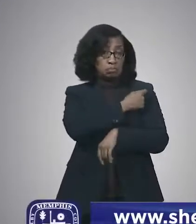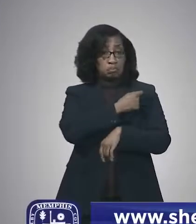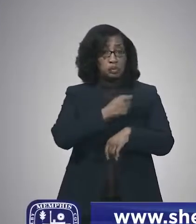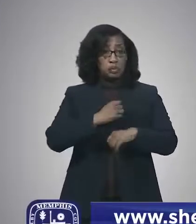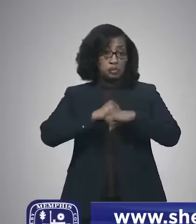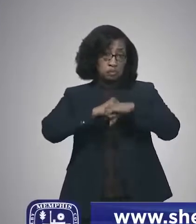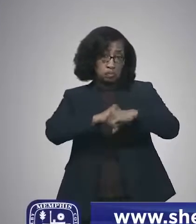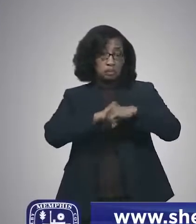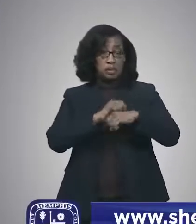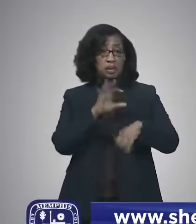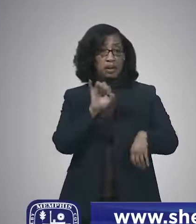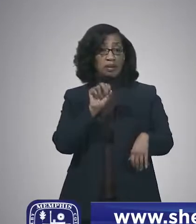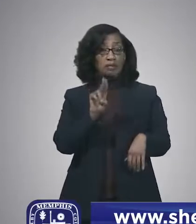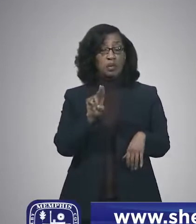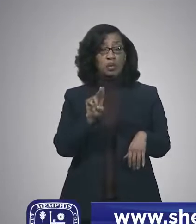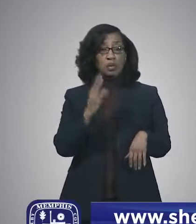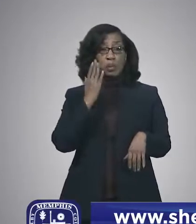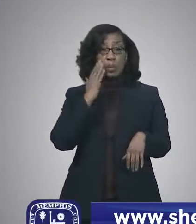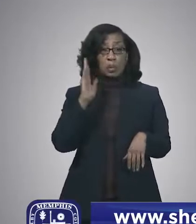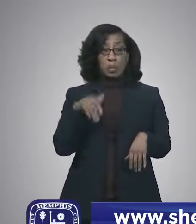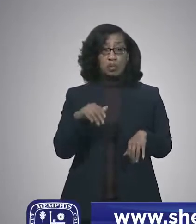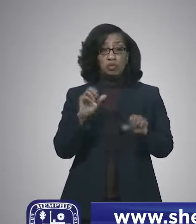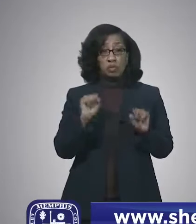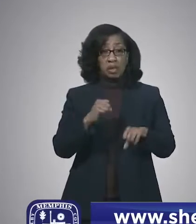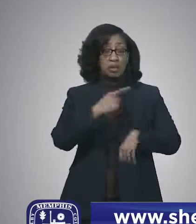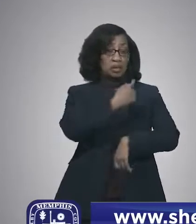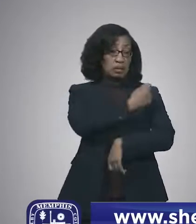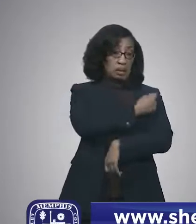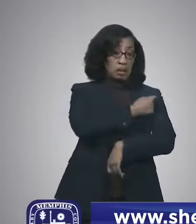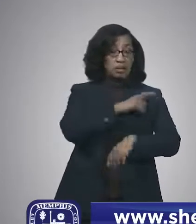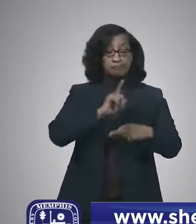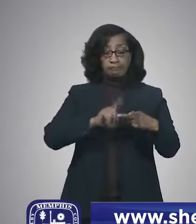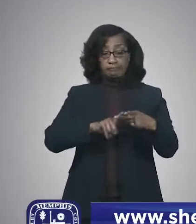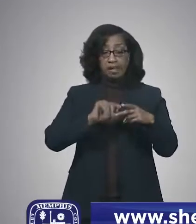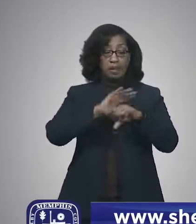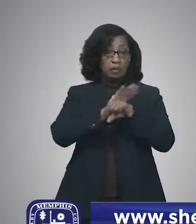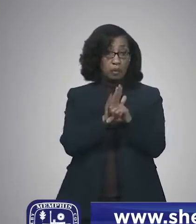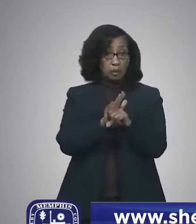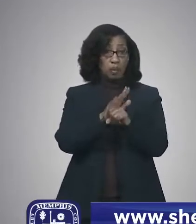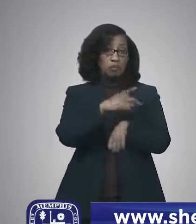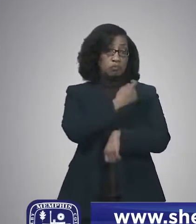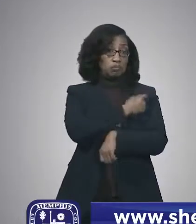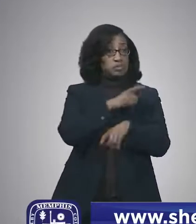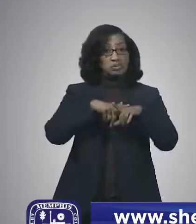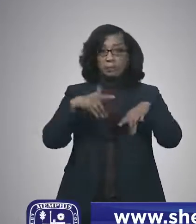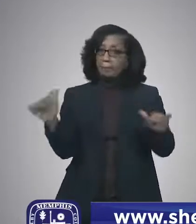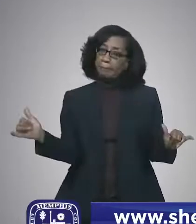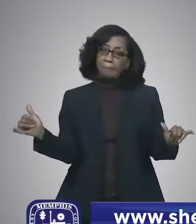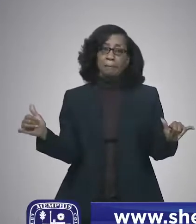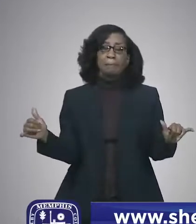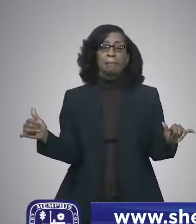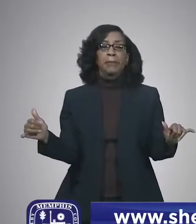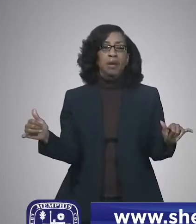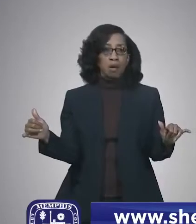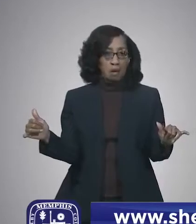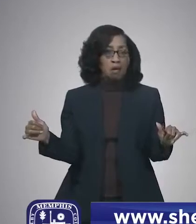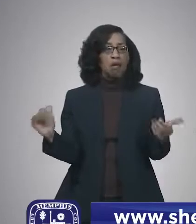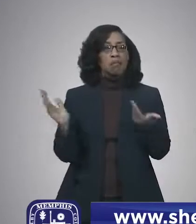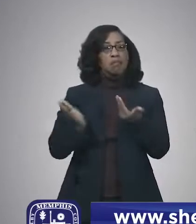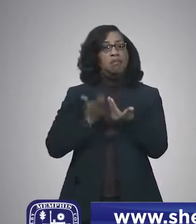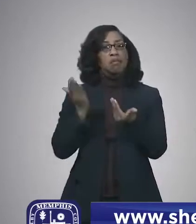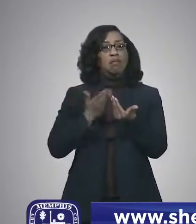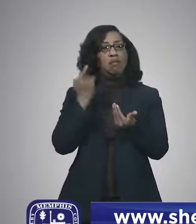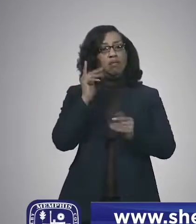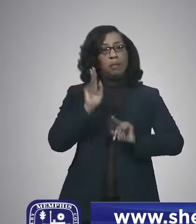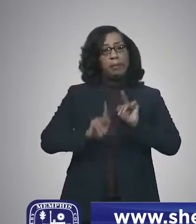because we know that people can get their flu shot and their COVID shot at the same time, and that's making it even more convenient